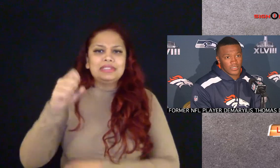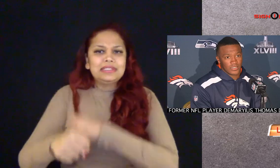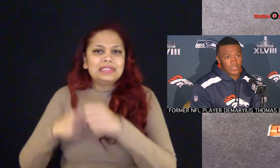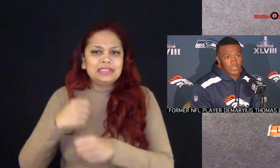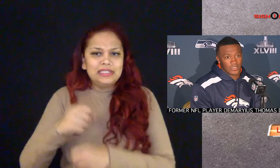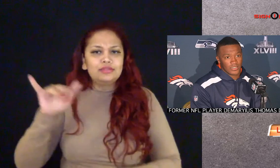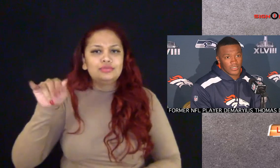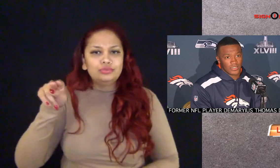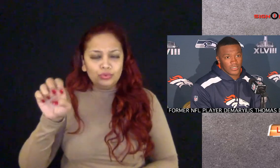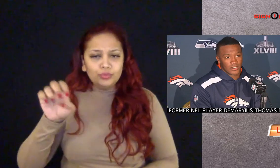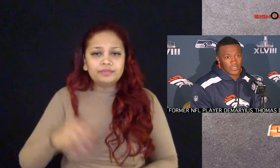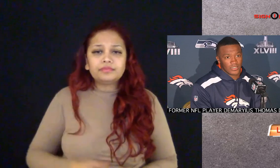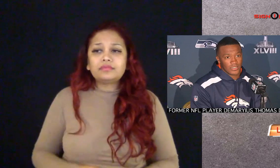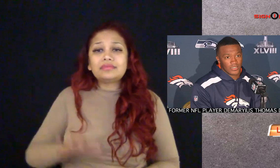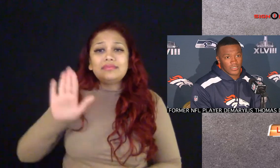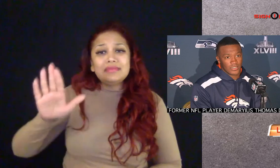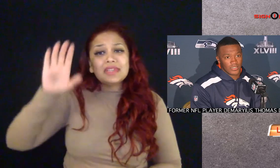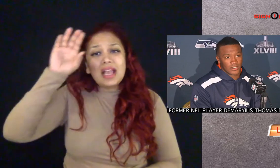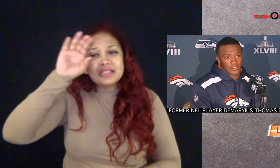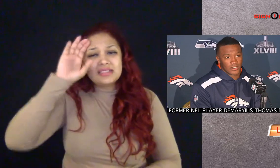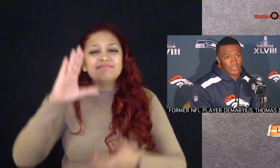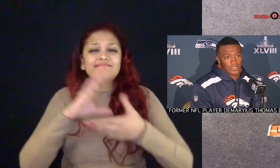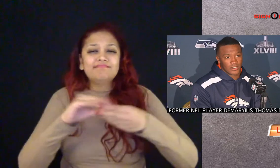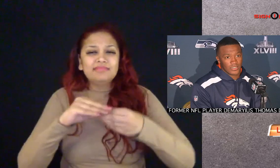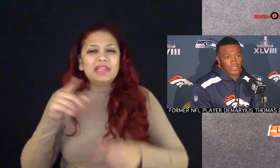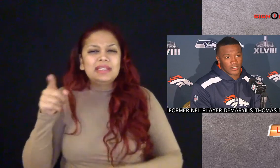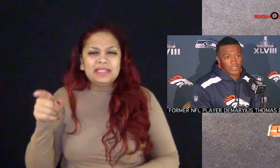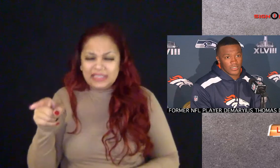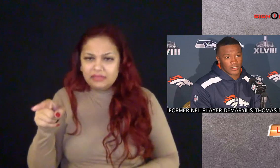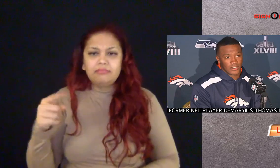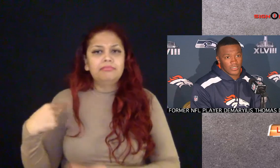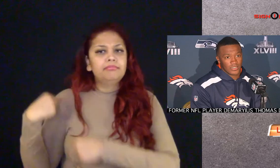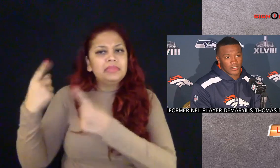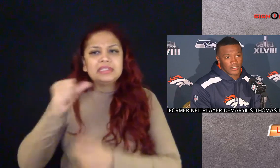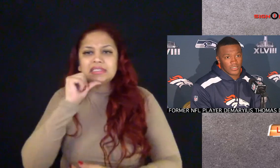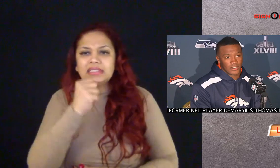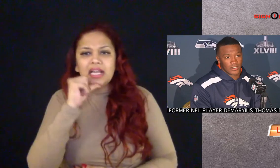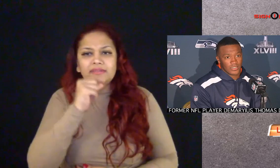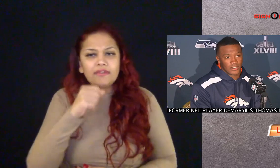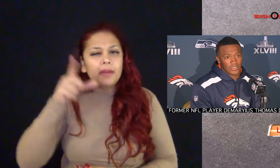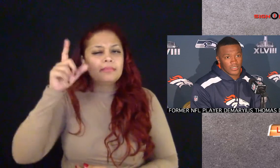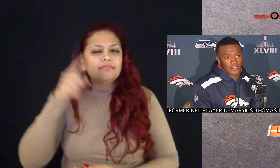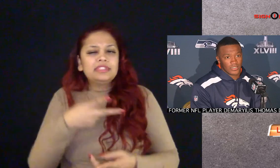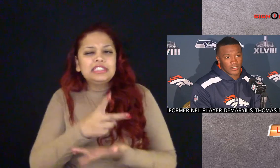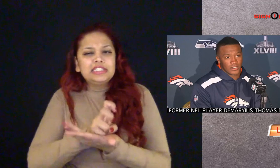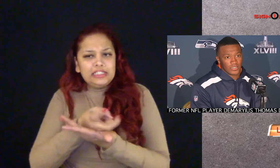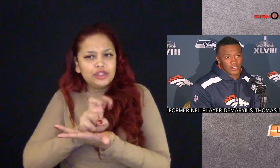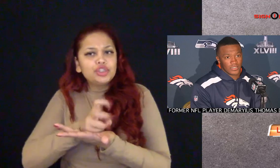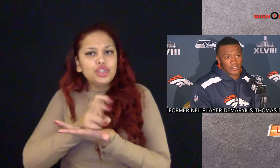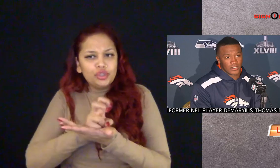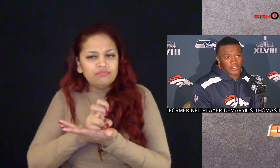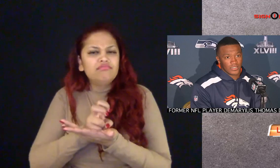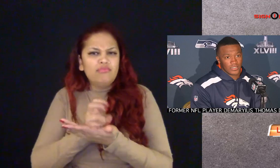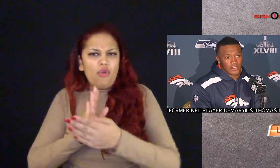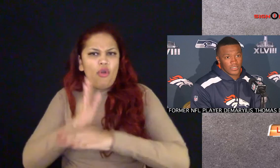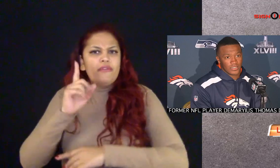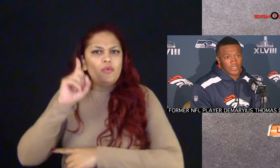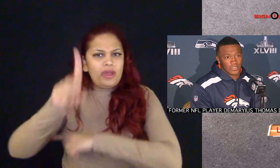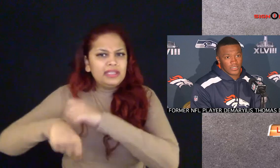He retired earlier this year in June. Thomas' cousin said he had been suffering from seizures for